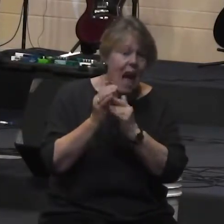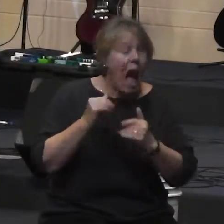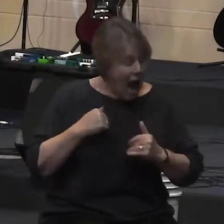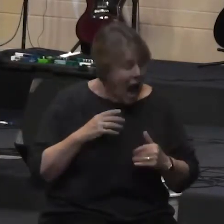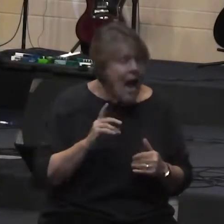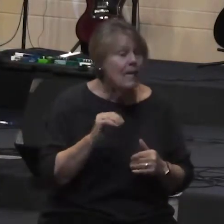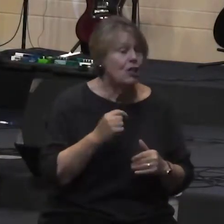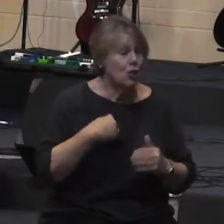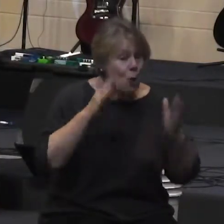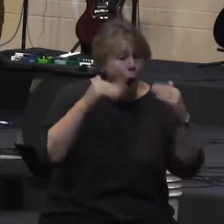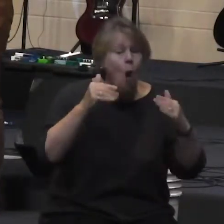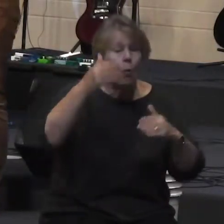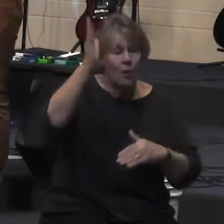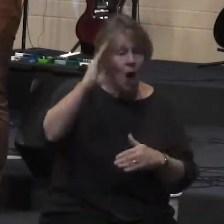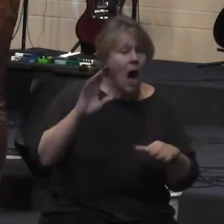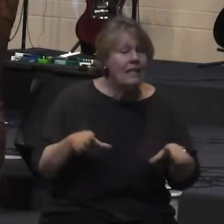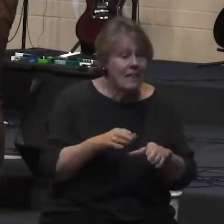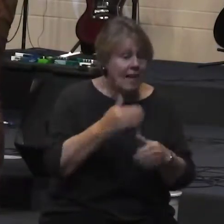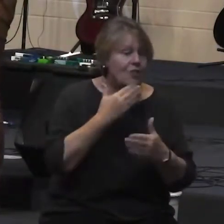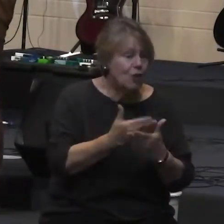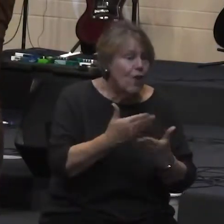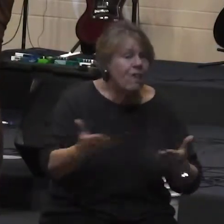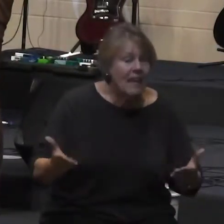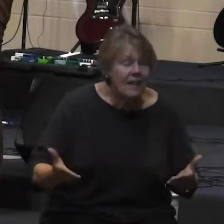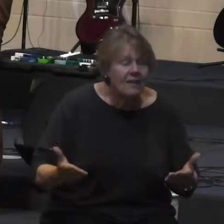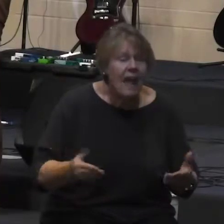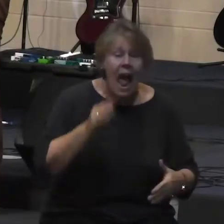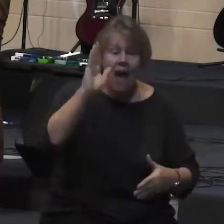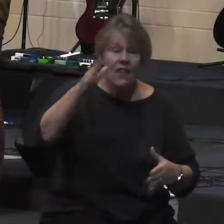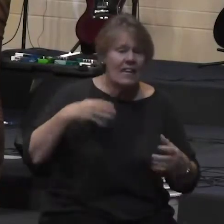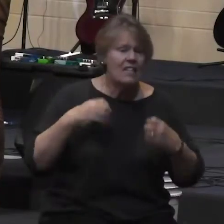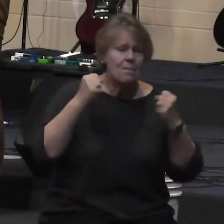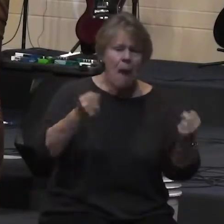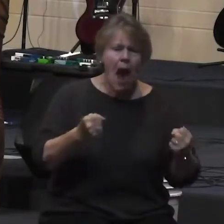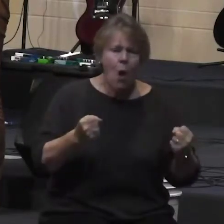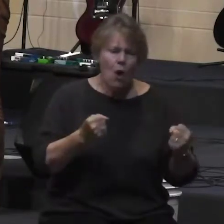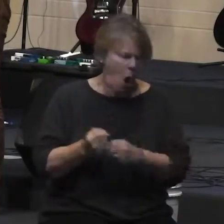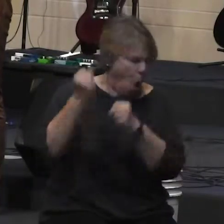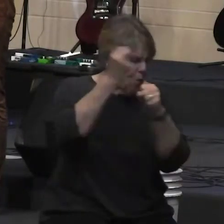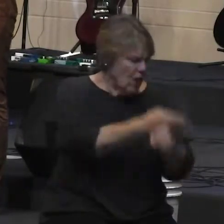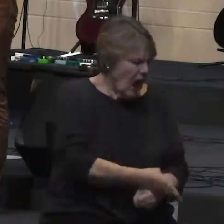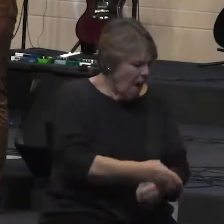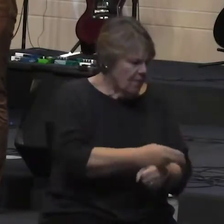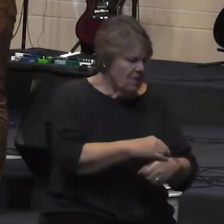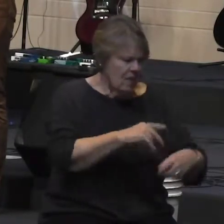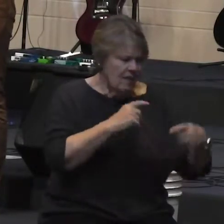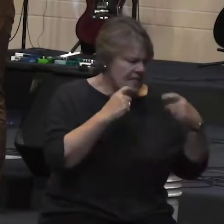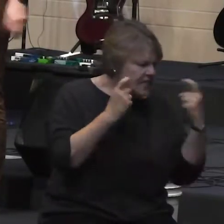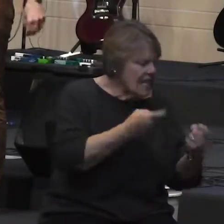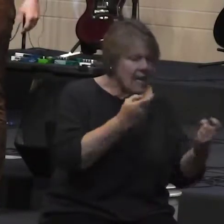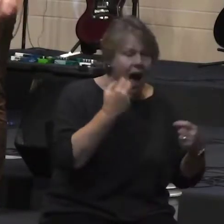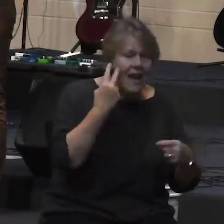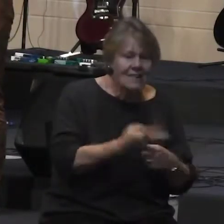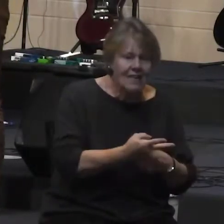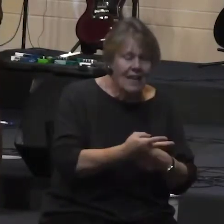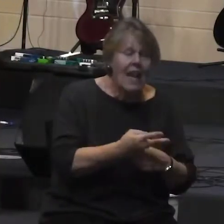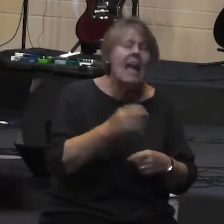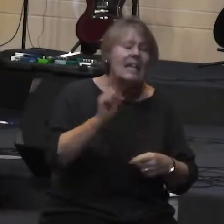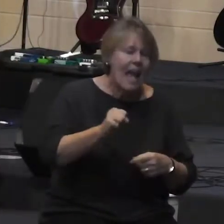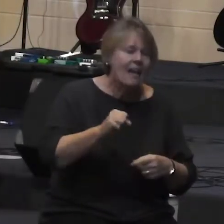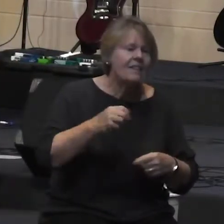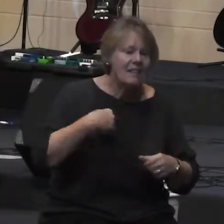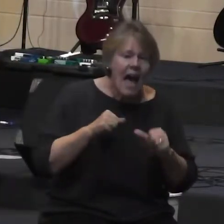things and I do hope his power is enough to overcome the brokenness I see and if that's true yeah that sustains me through my day